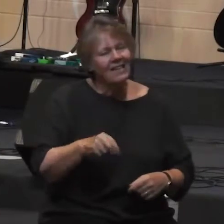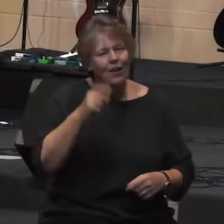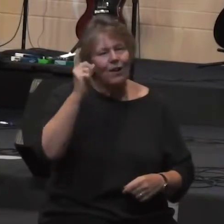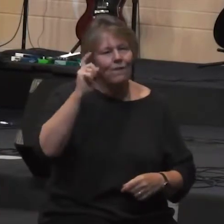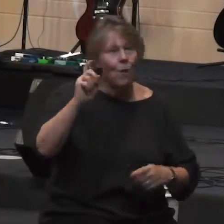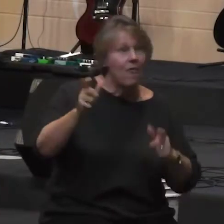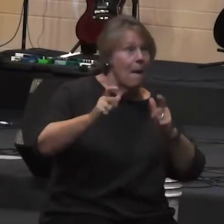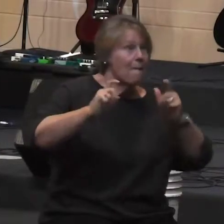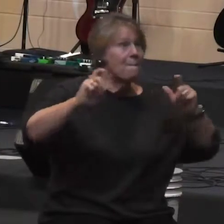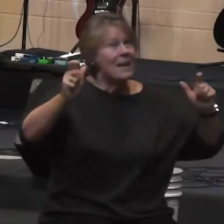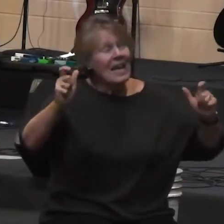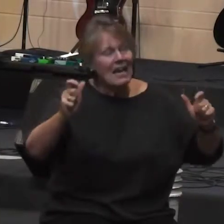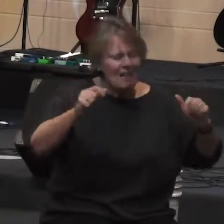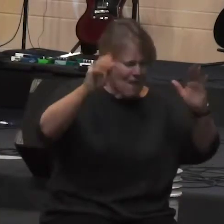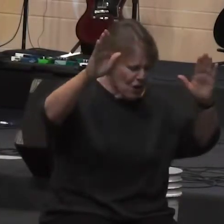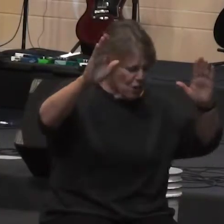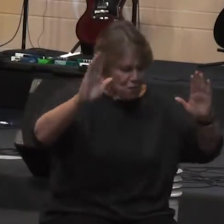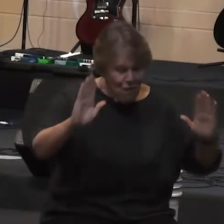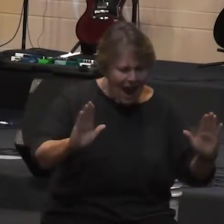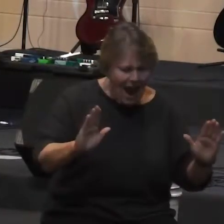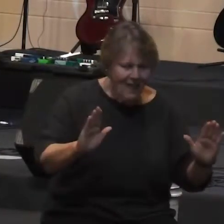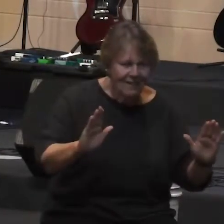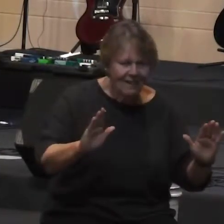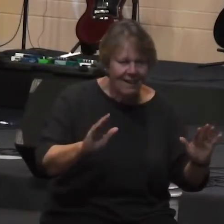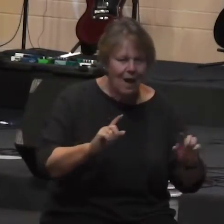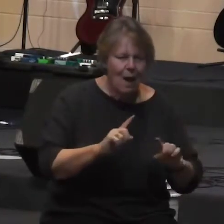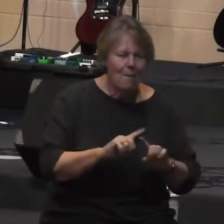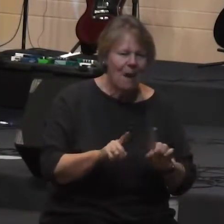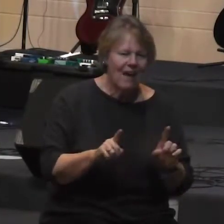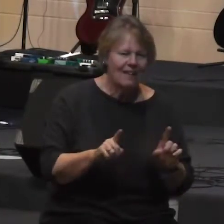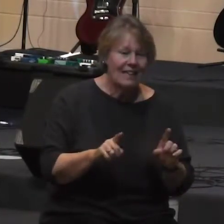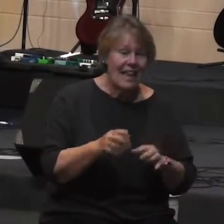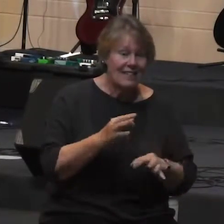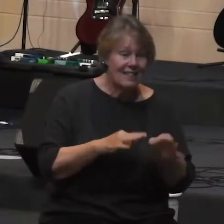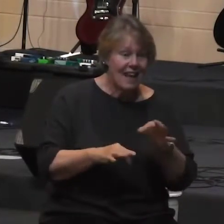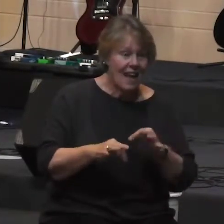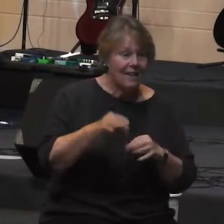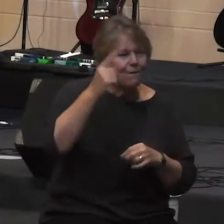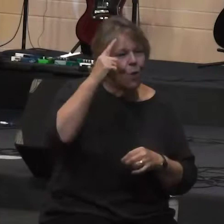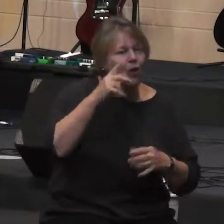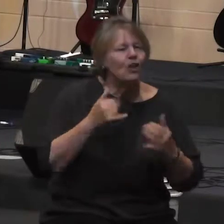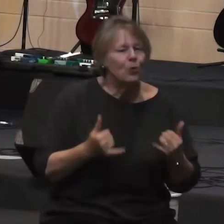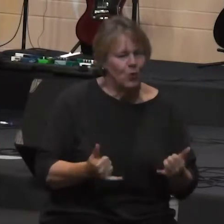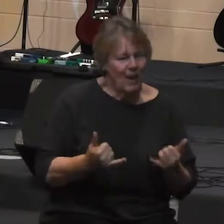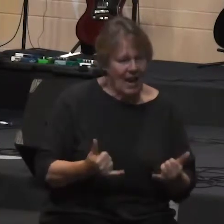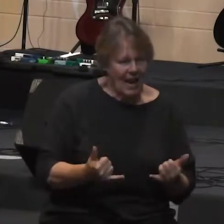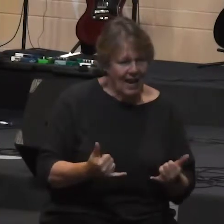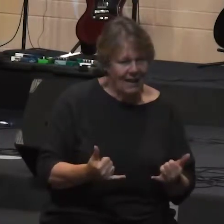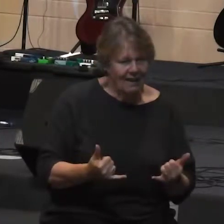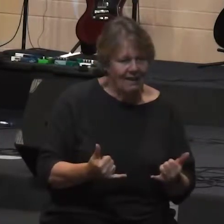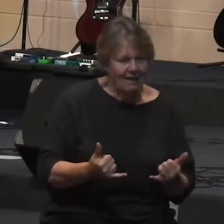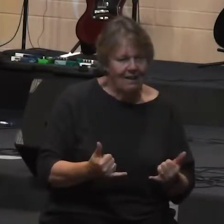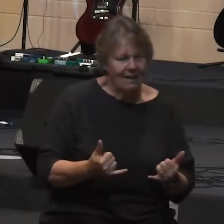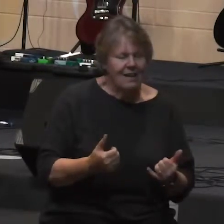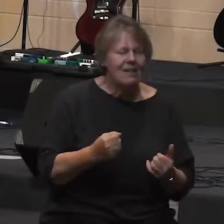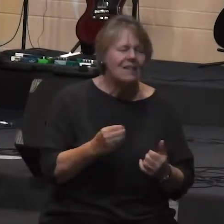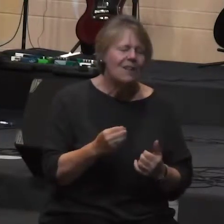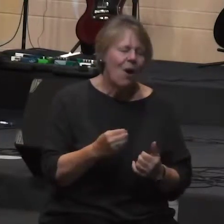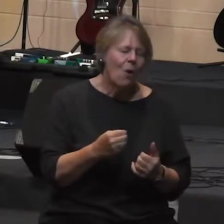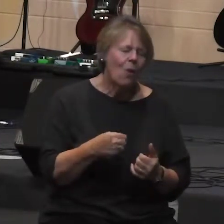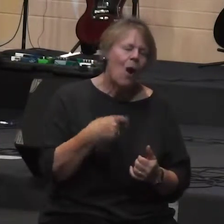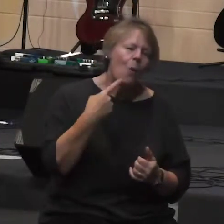but rather for today and I think woven into that is what does it look like